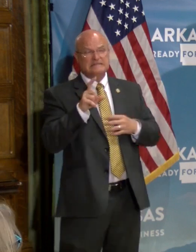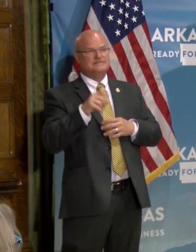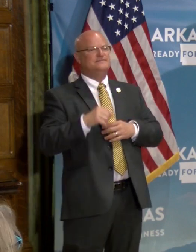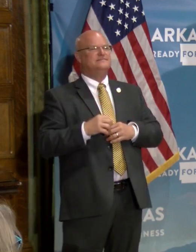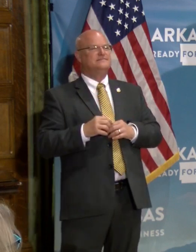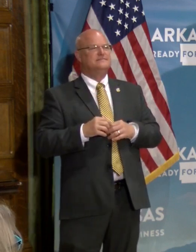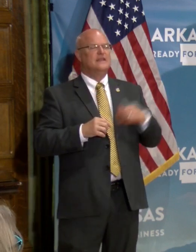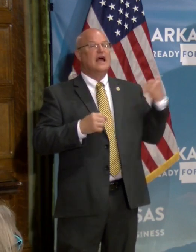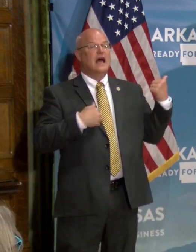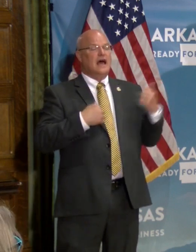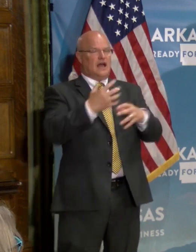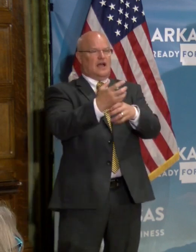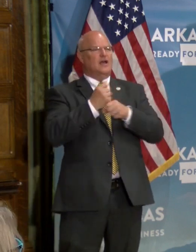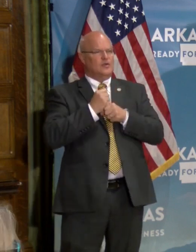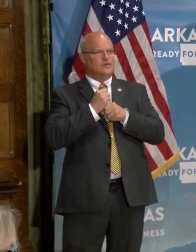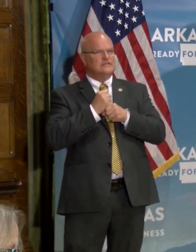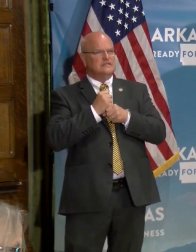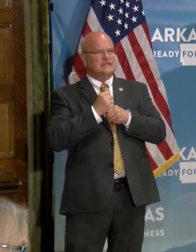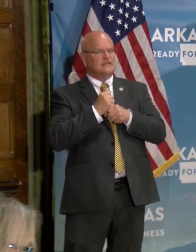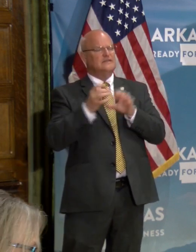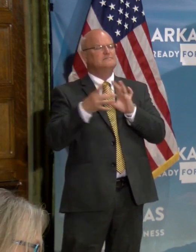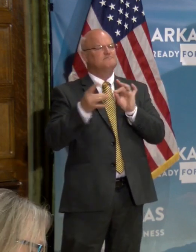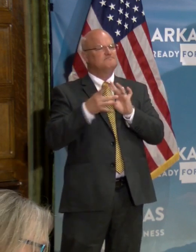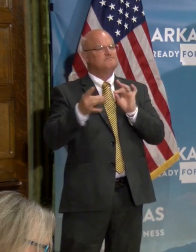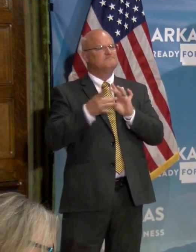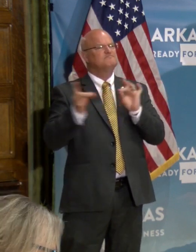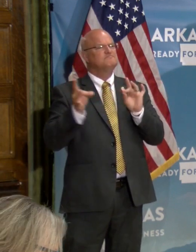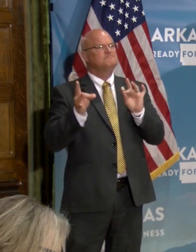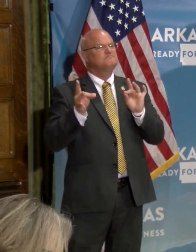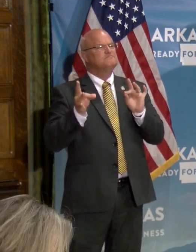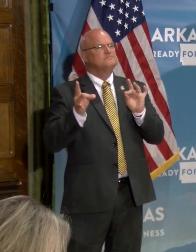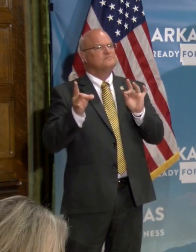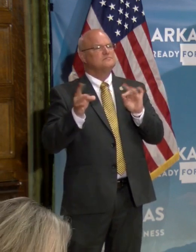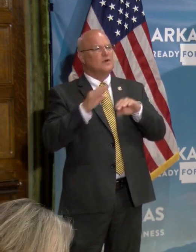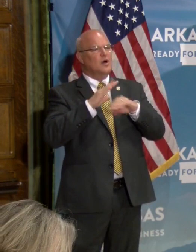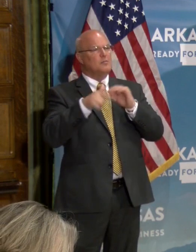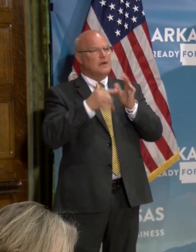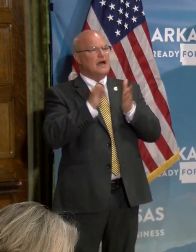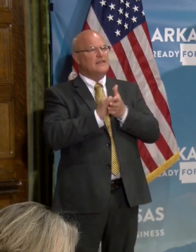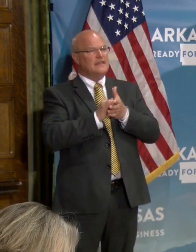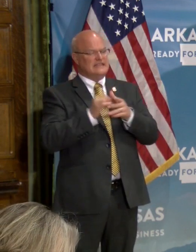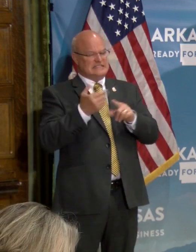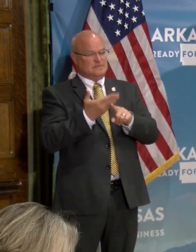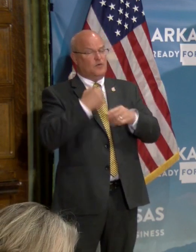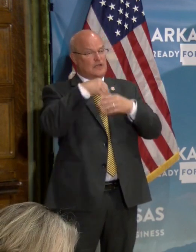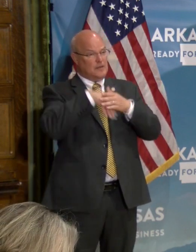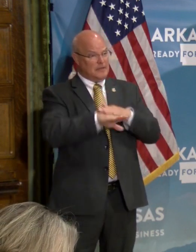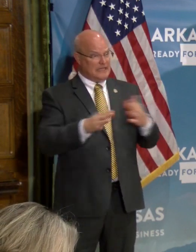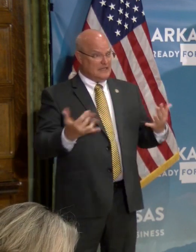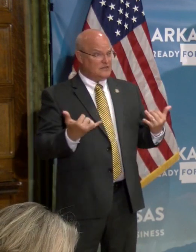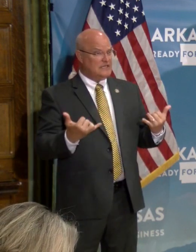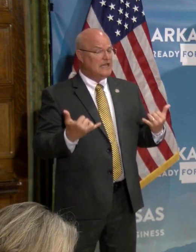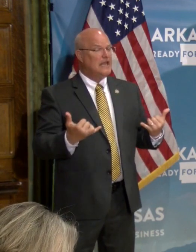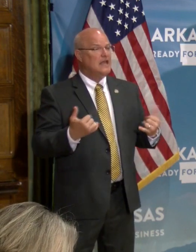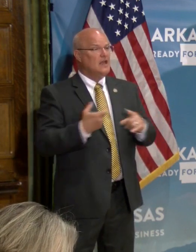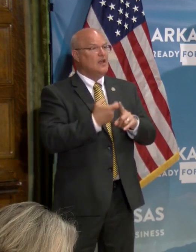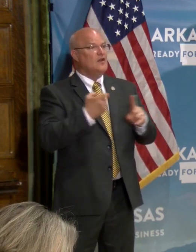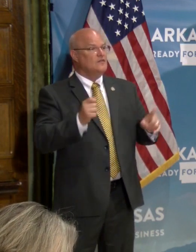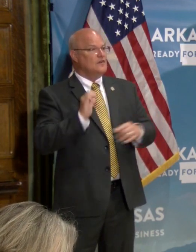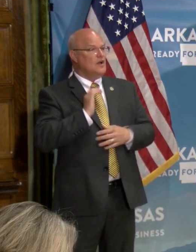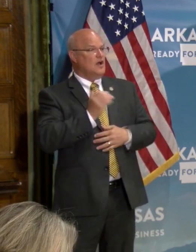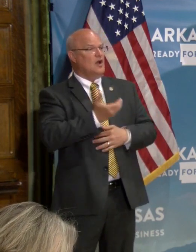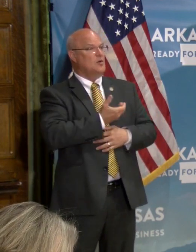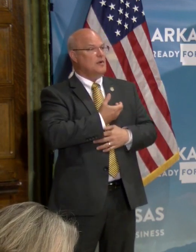Uh, I received a, uh, briefing, uh, on that, uh, right before coming in here, uh, from